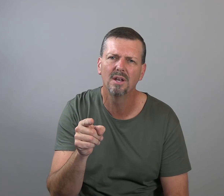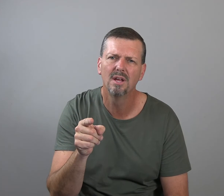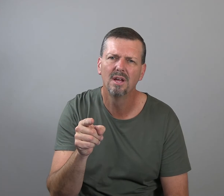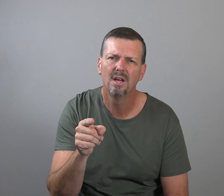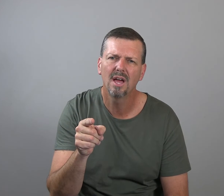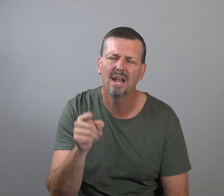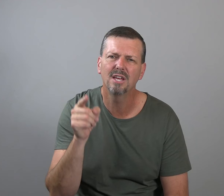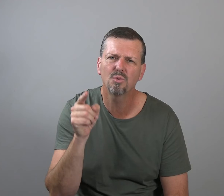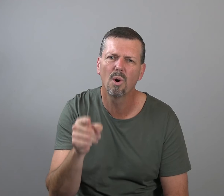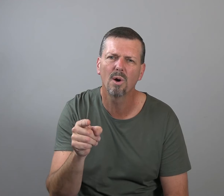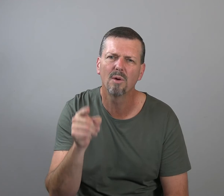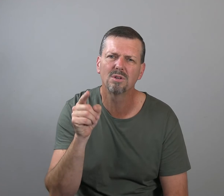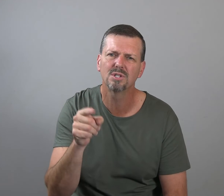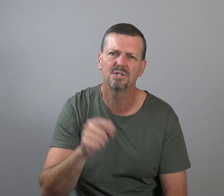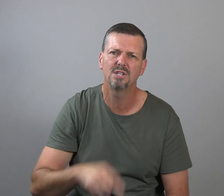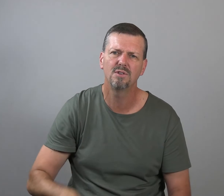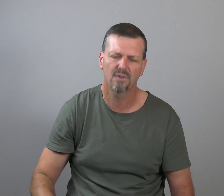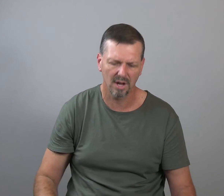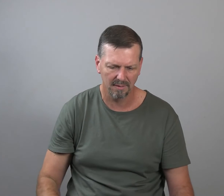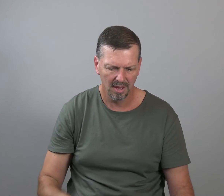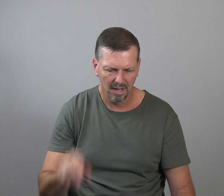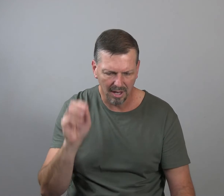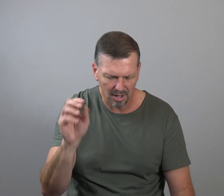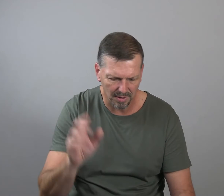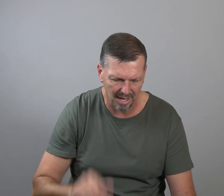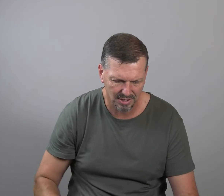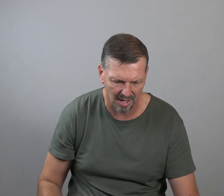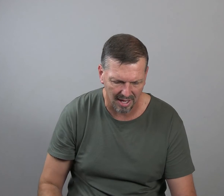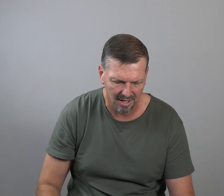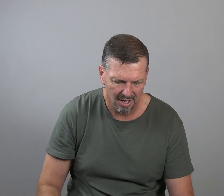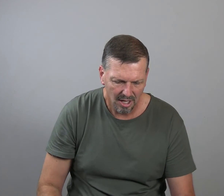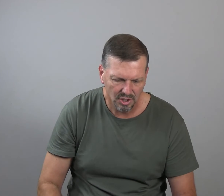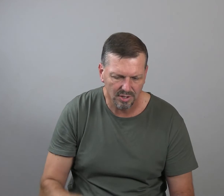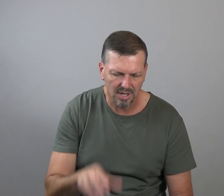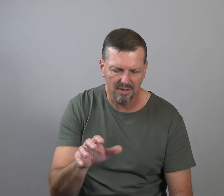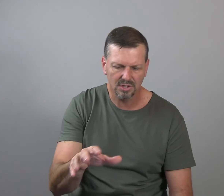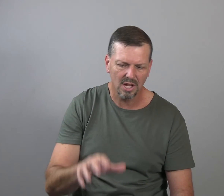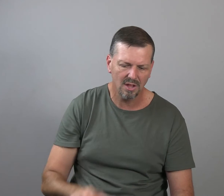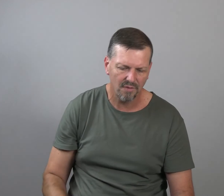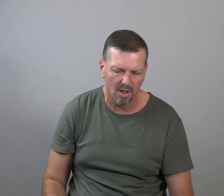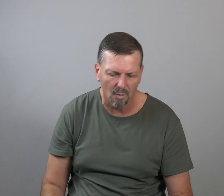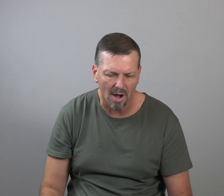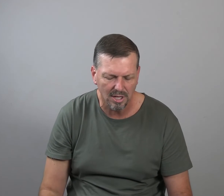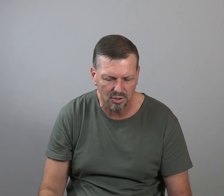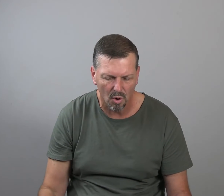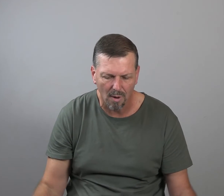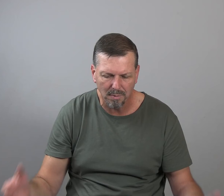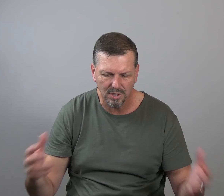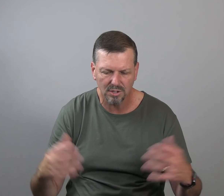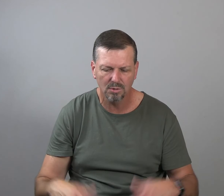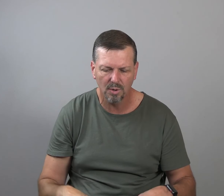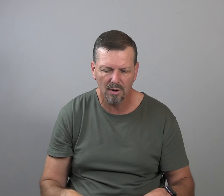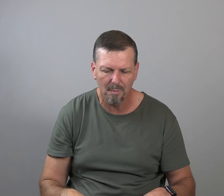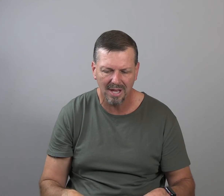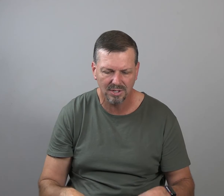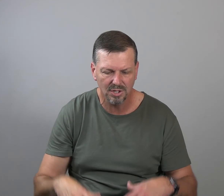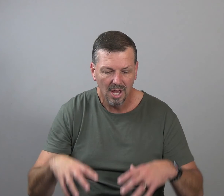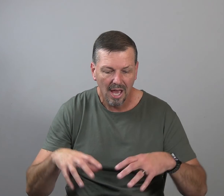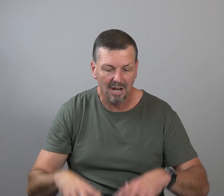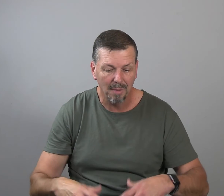and his word that wants to set you free. Now look at the next thing. Jesus said in the seed that fell on rocky soil represents those who hear the message and